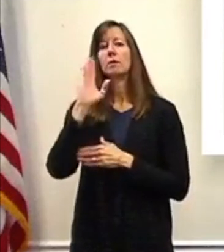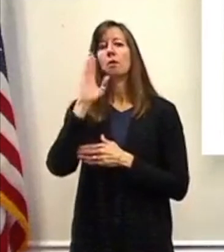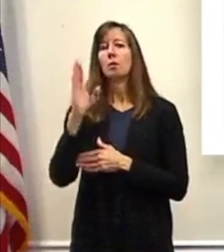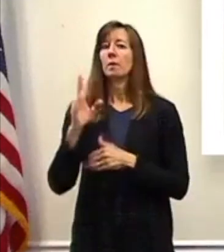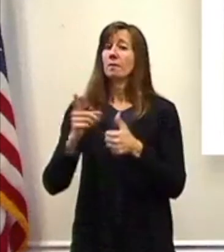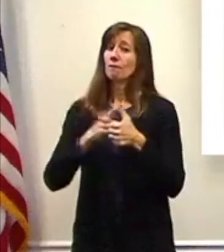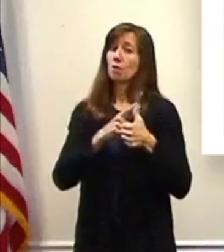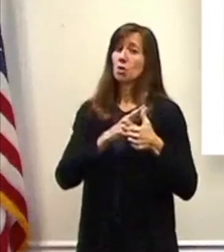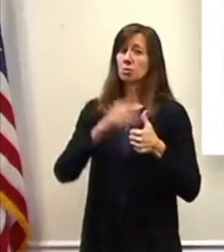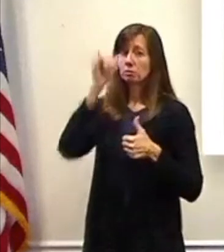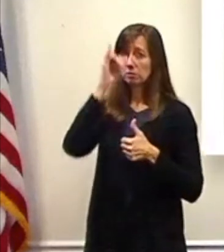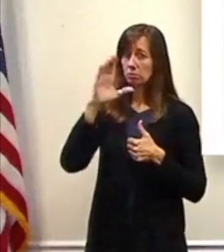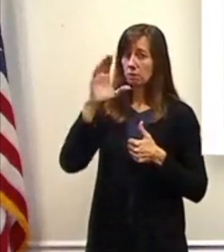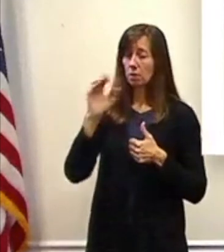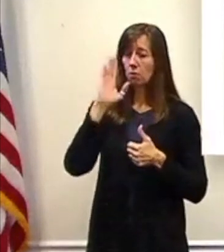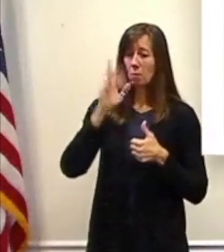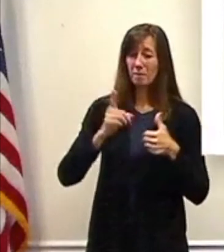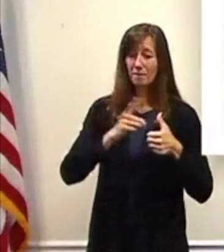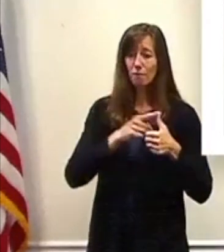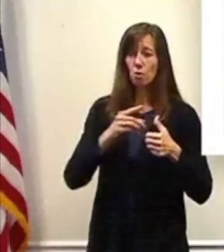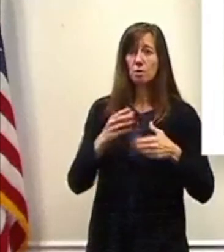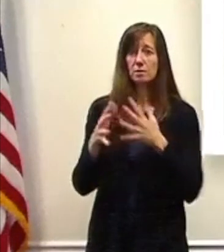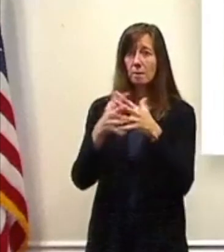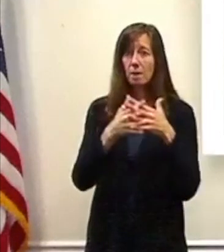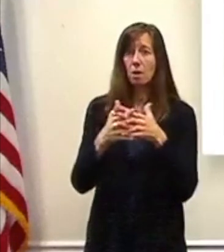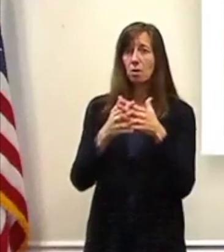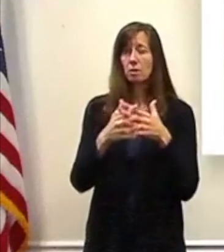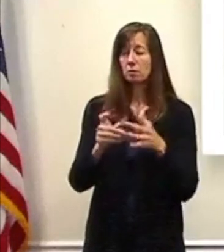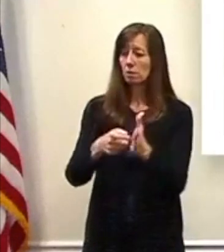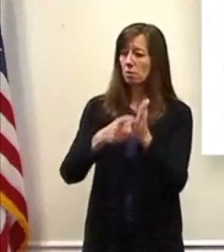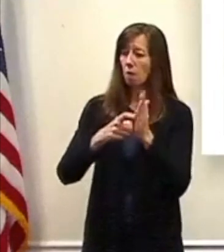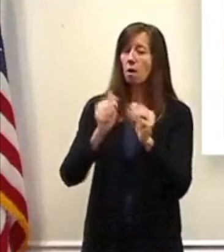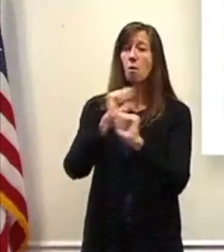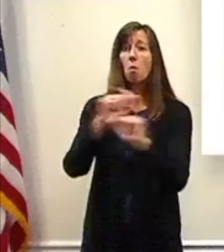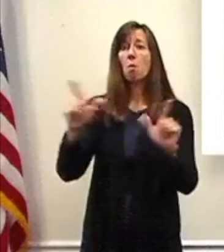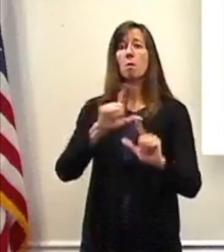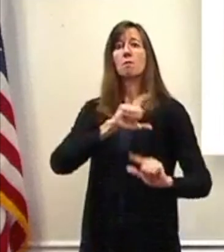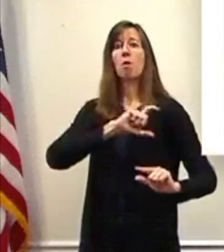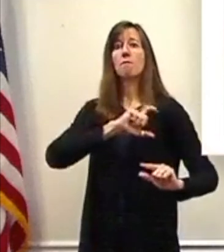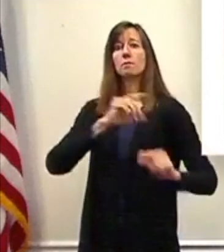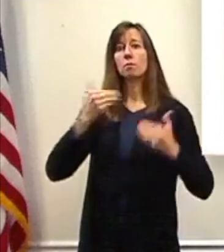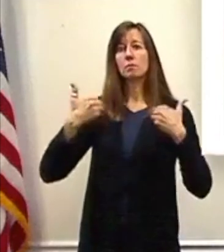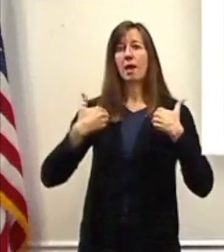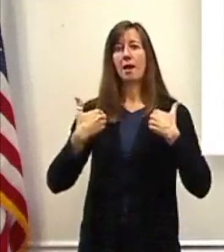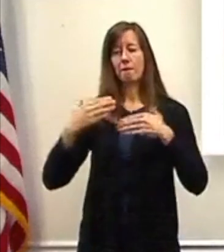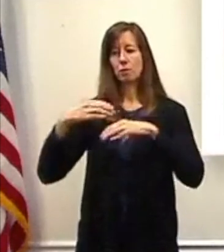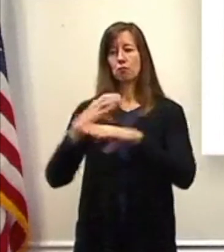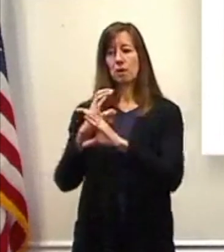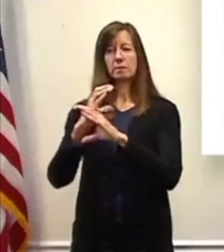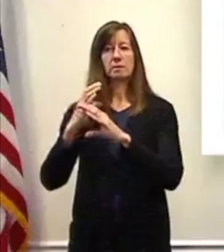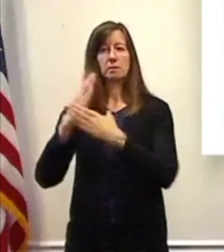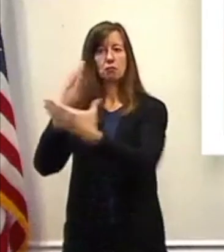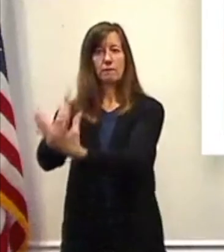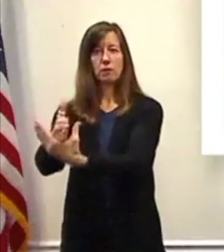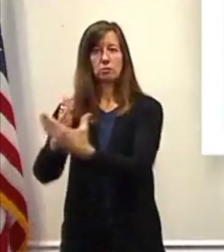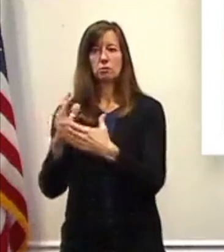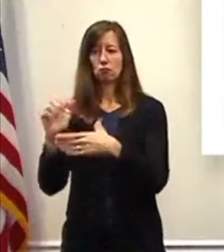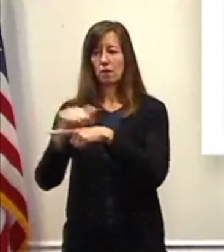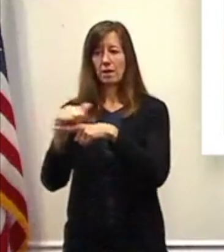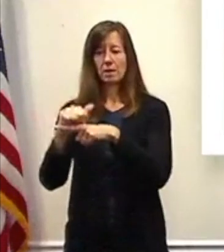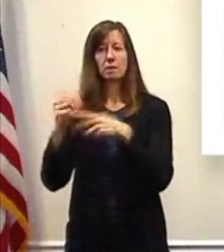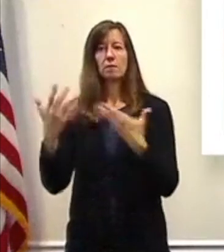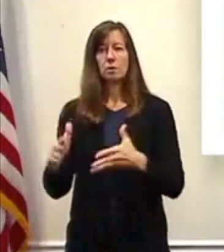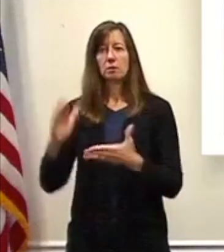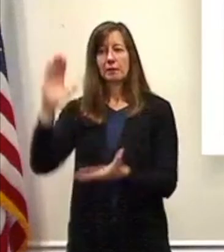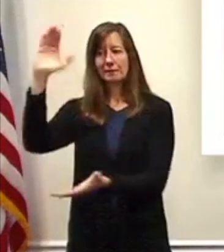and only county in America to require every officer on the ground to achieve crisis intervention training. That's de-escalation and